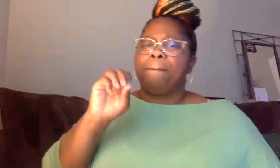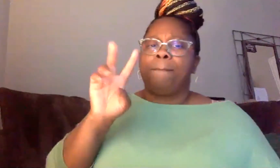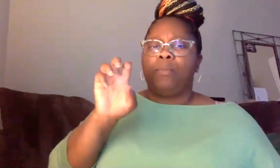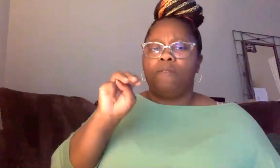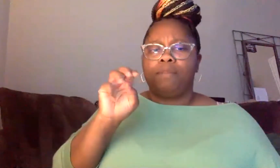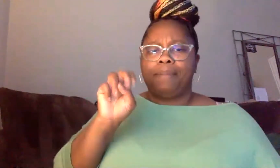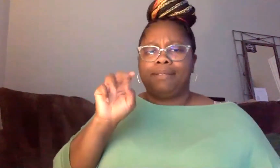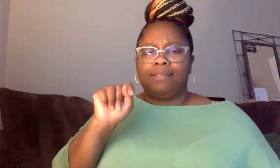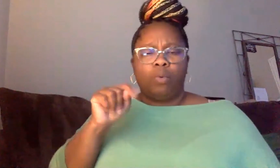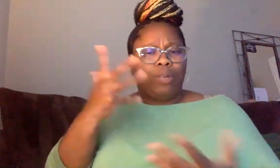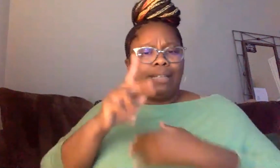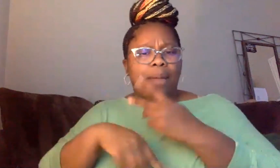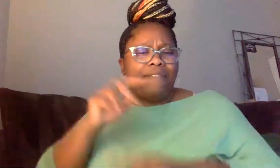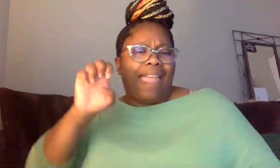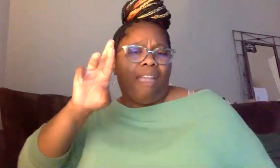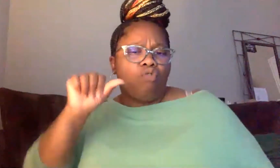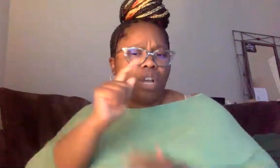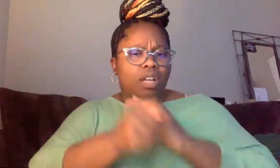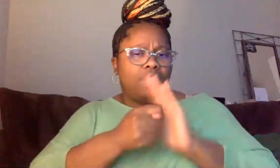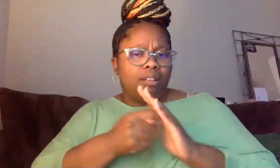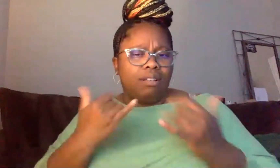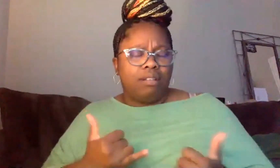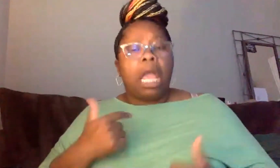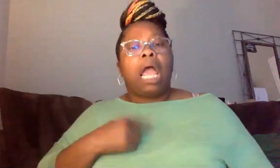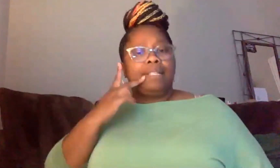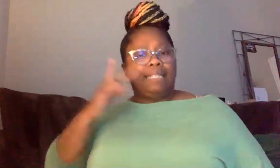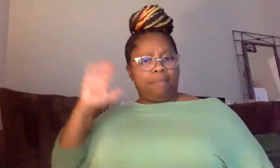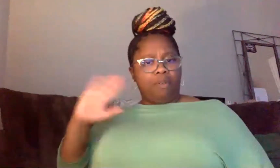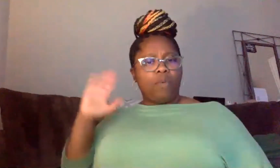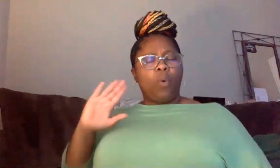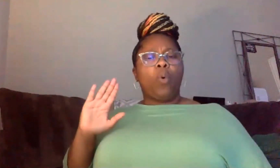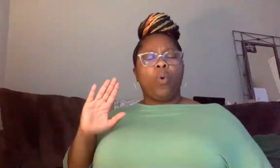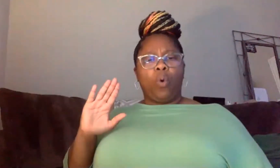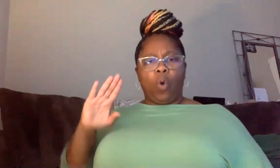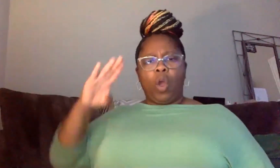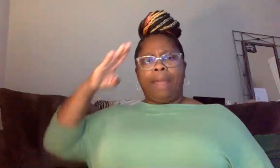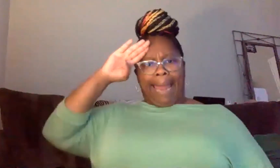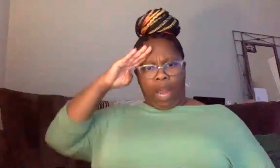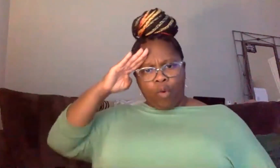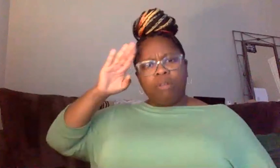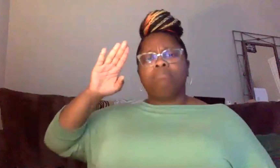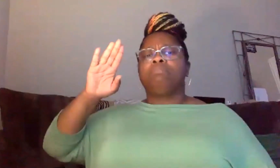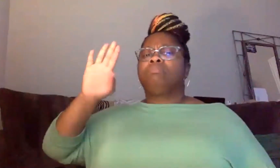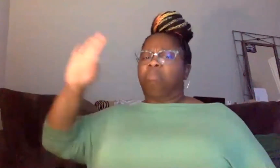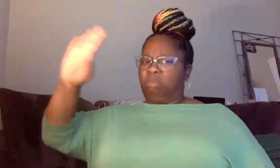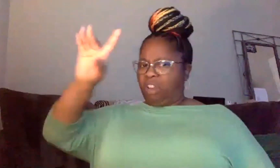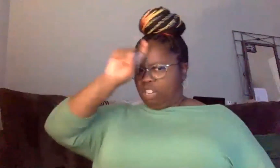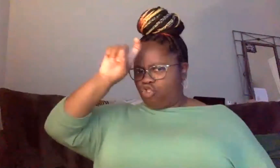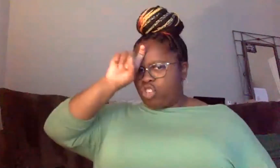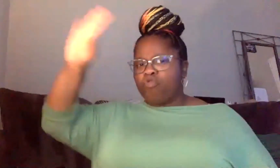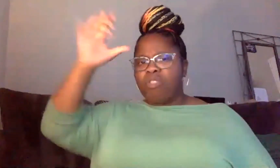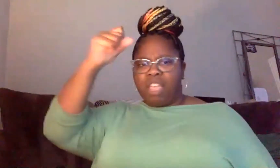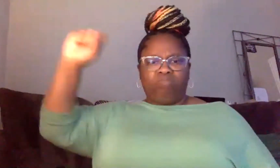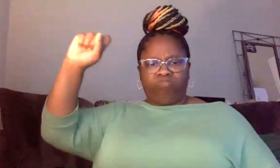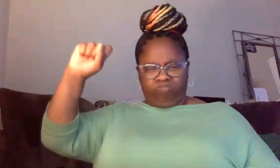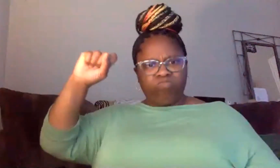never seen anything like this in America. Like I've seen it before in the Arab Spring and the Egyptian, the revolution. But, um, this is